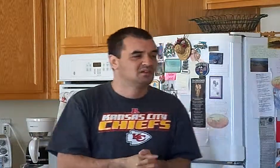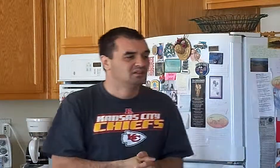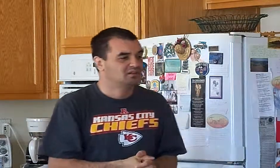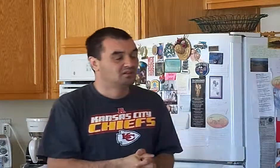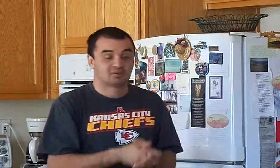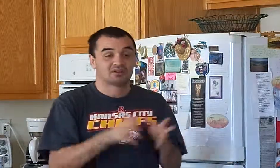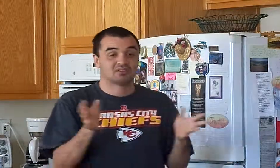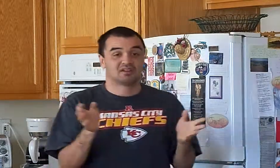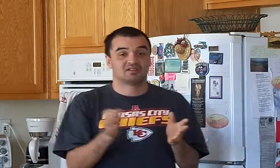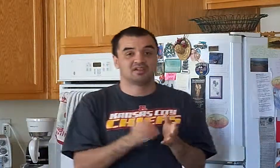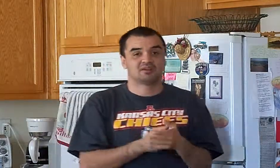As crazy as that sounds.